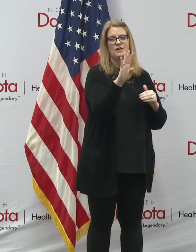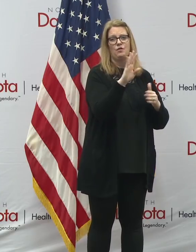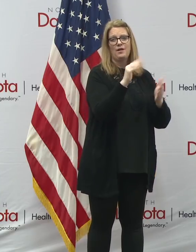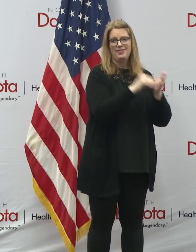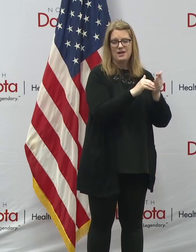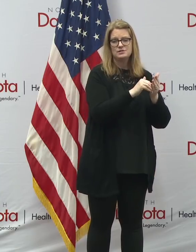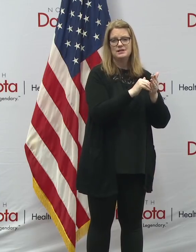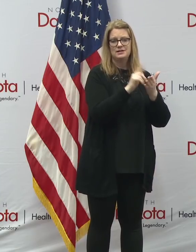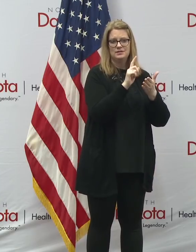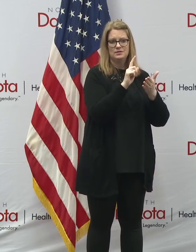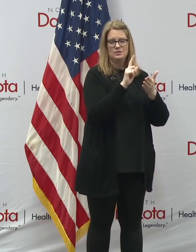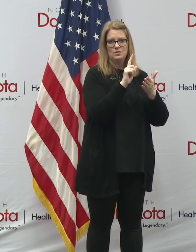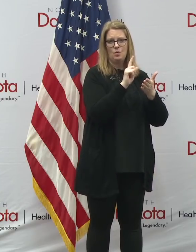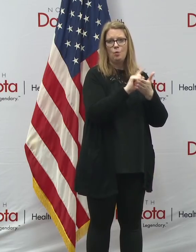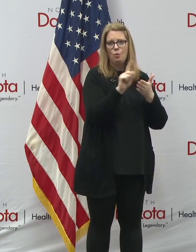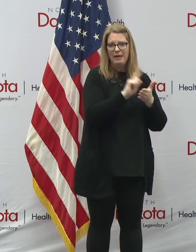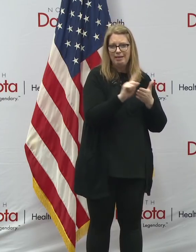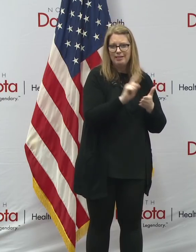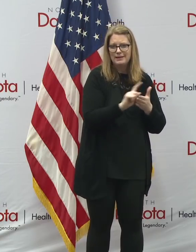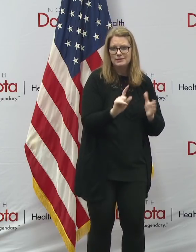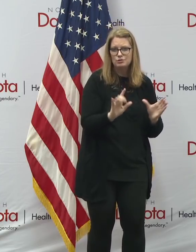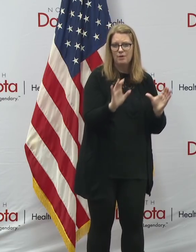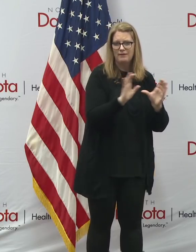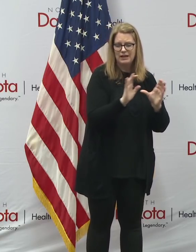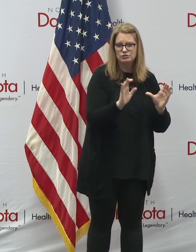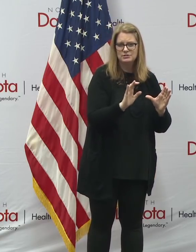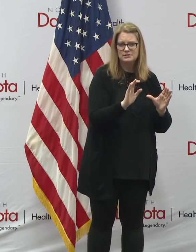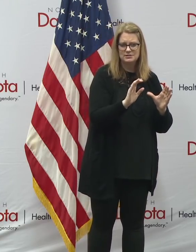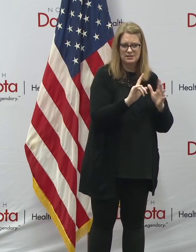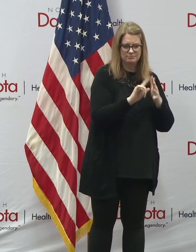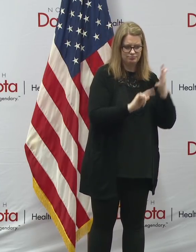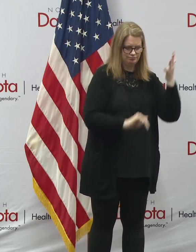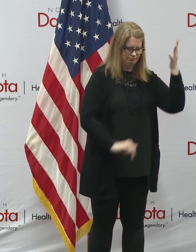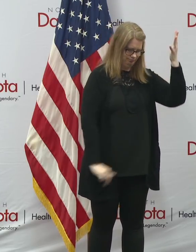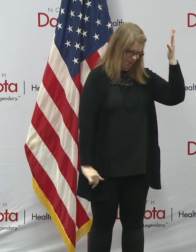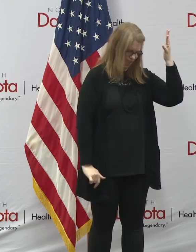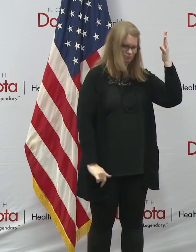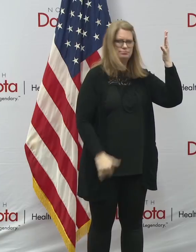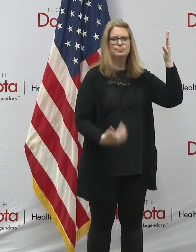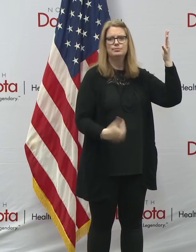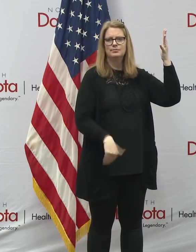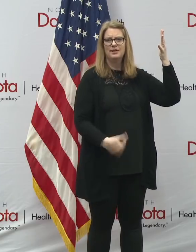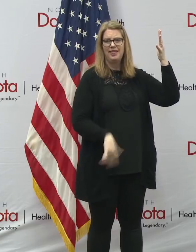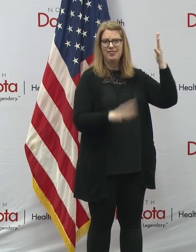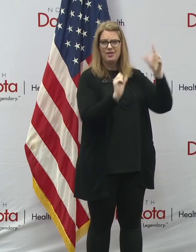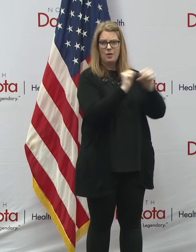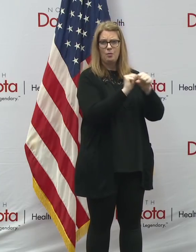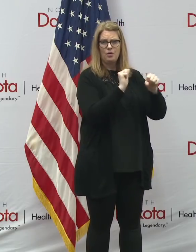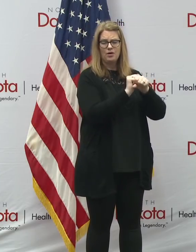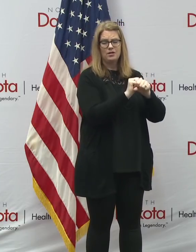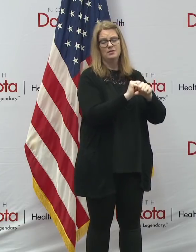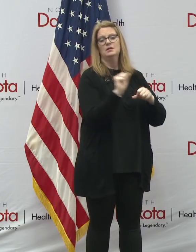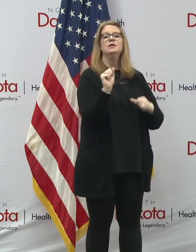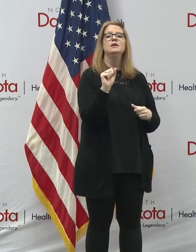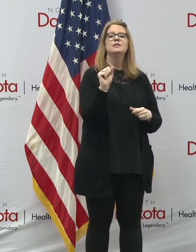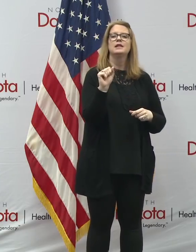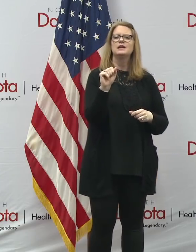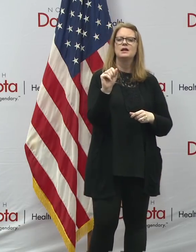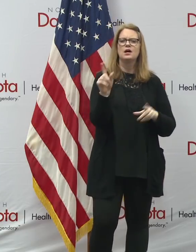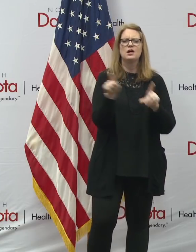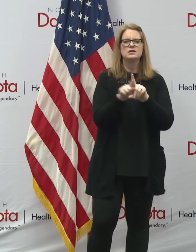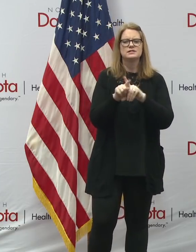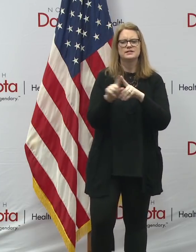weekly certifications and on and on and on. The work that they did to do the mainframe and other